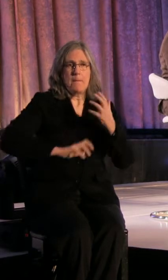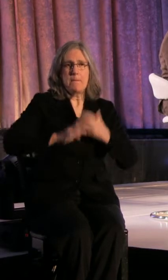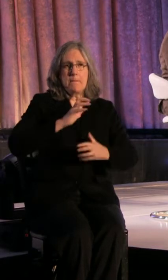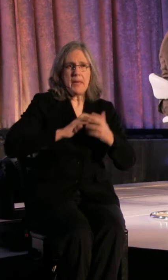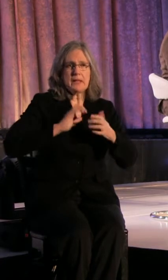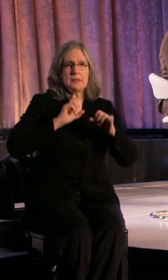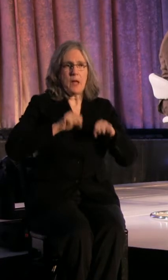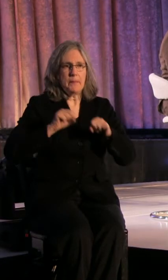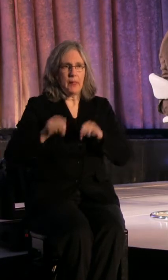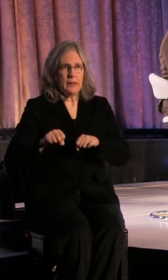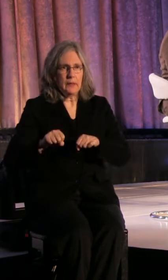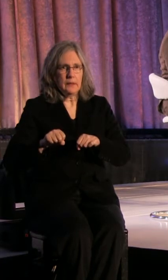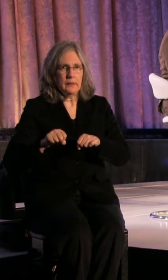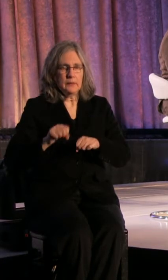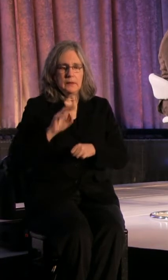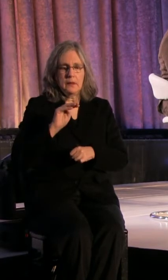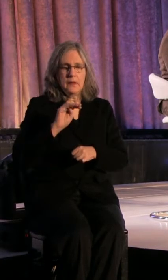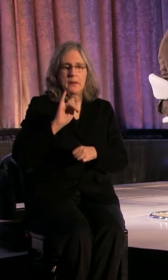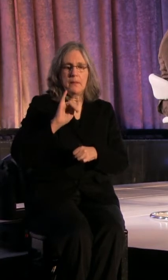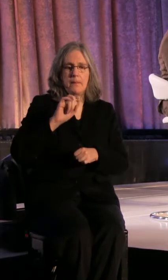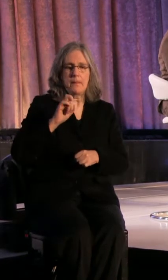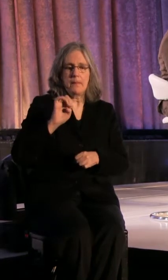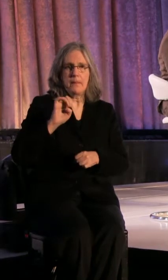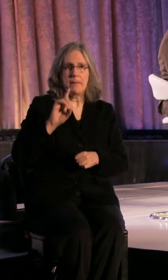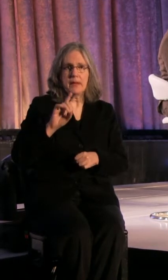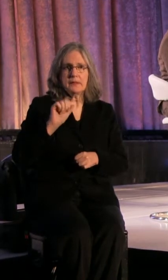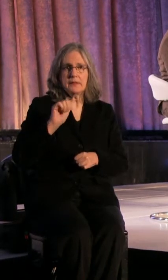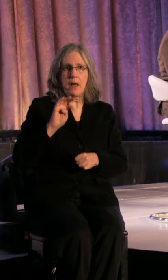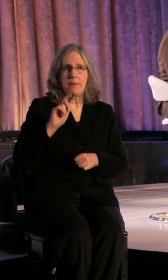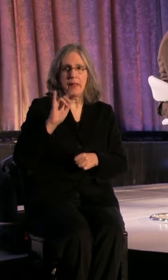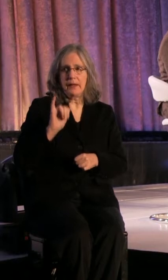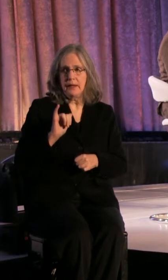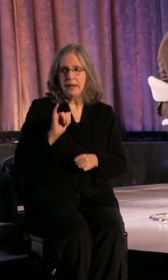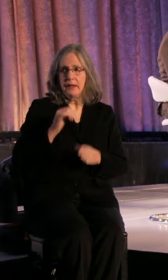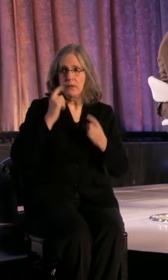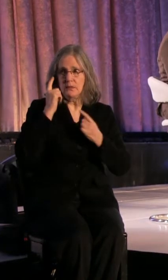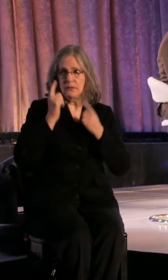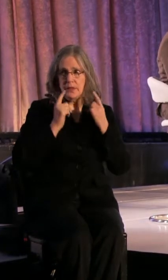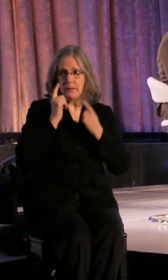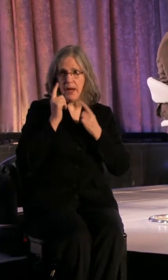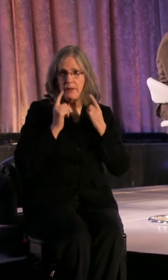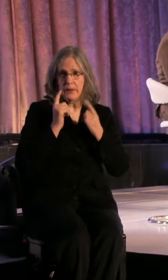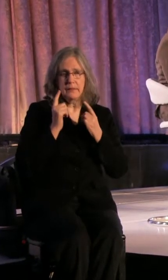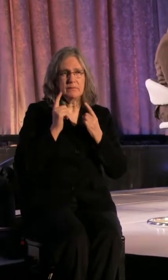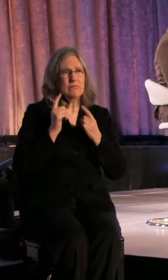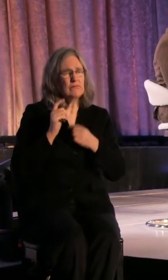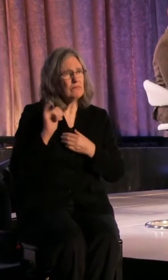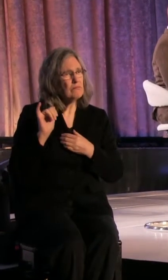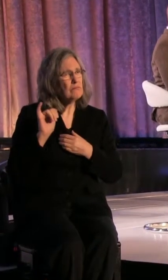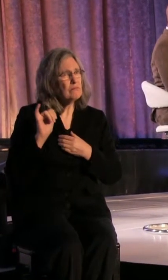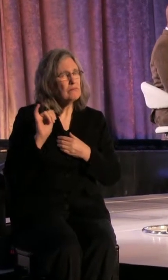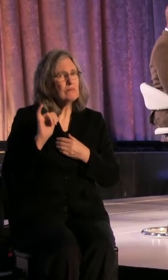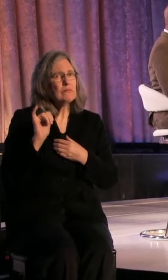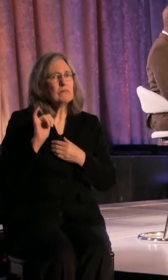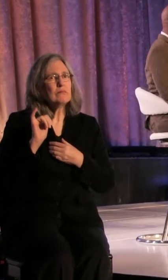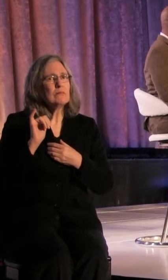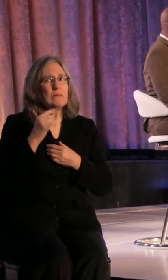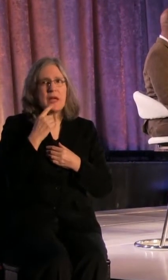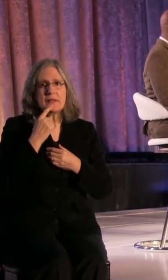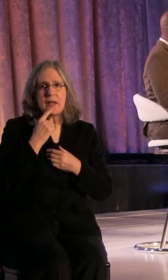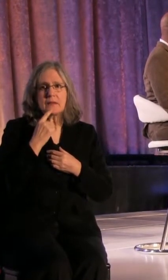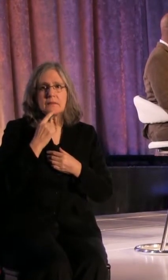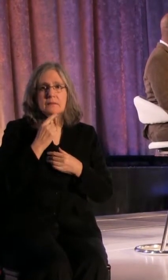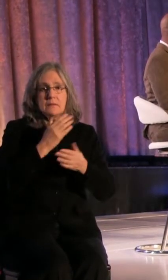And mixed abilities is, when you think about it, it kind of says there are people